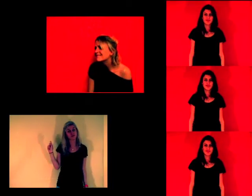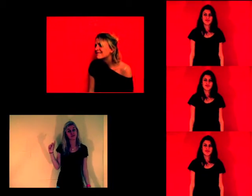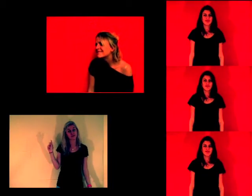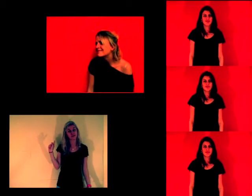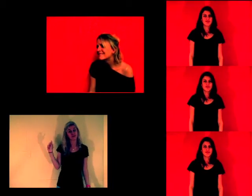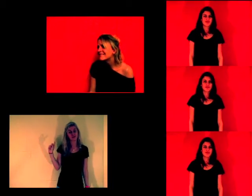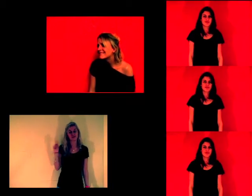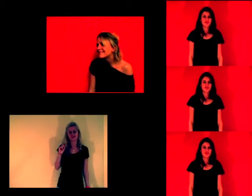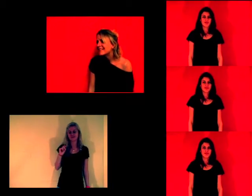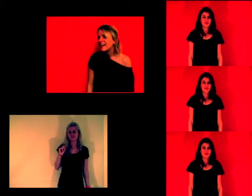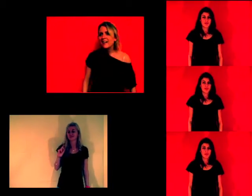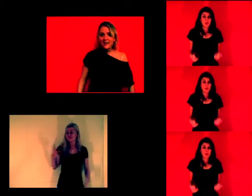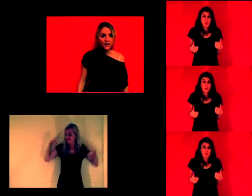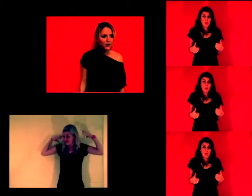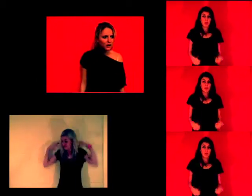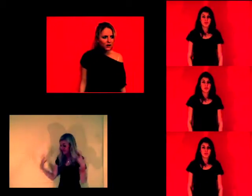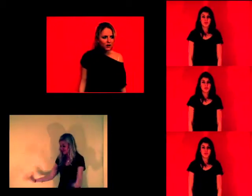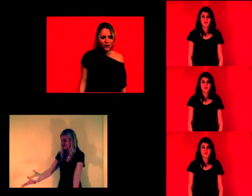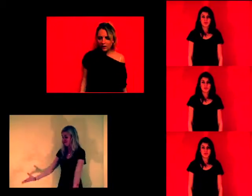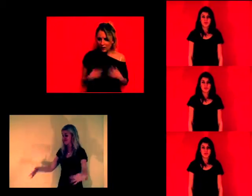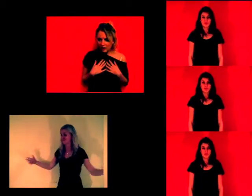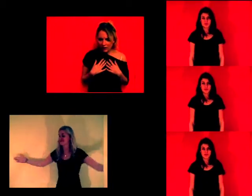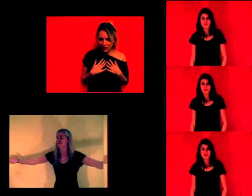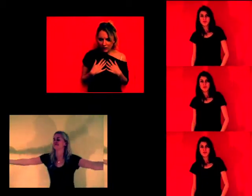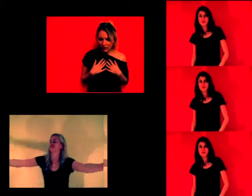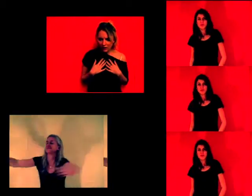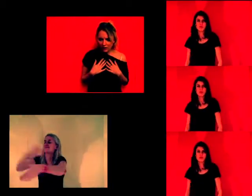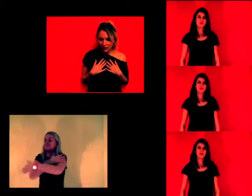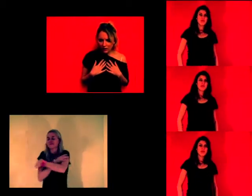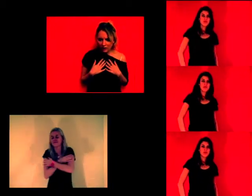question or challenge it. But I accepted it.